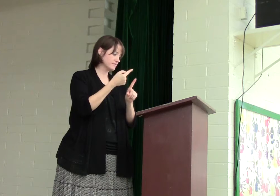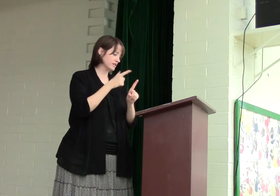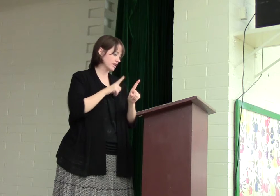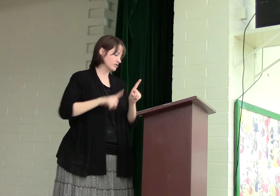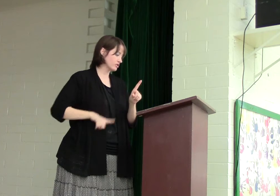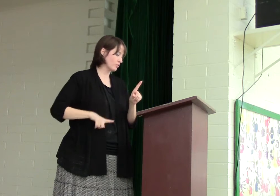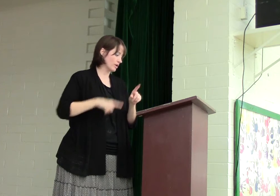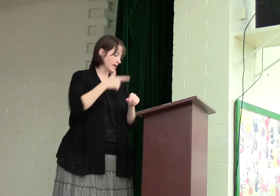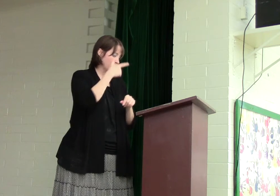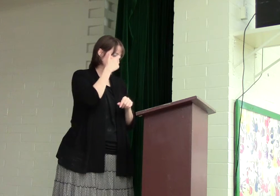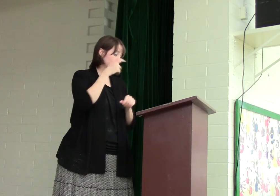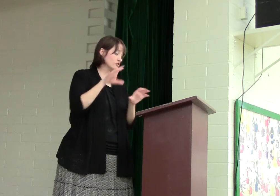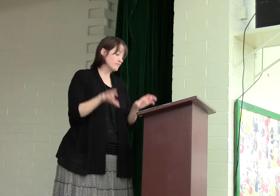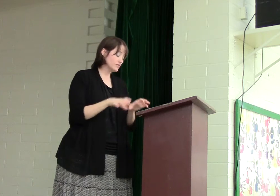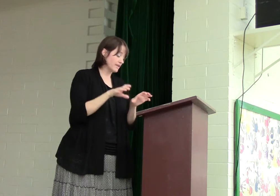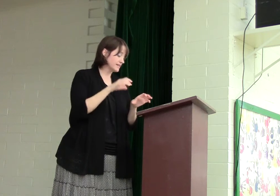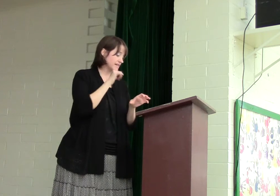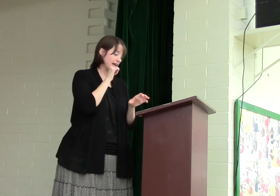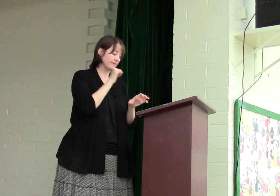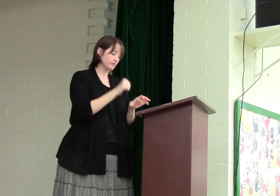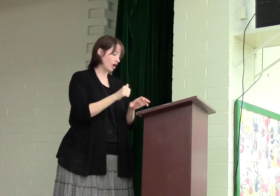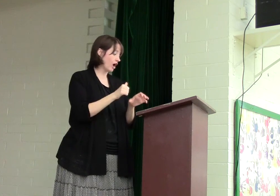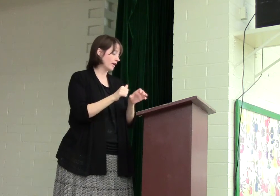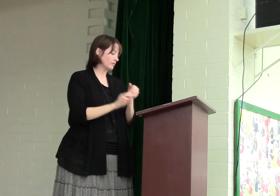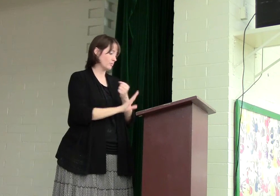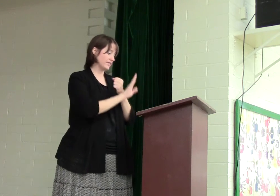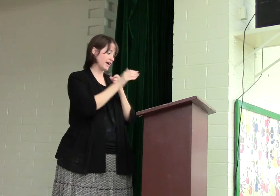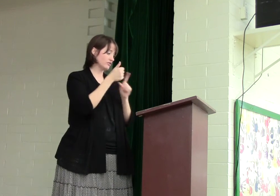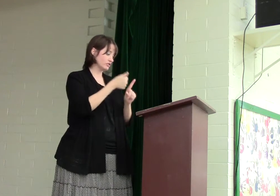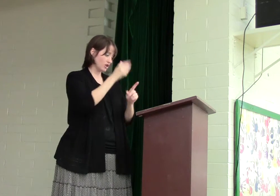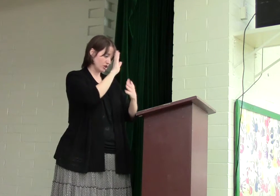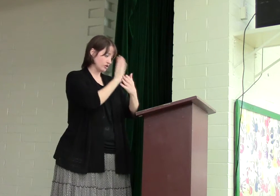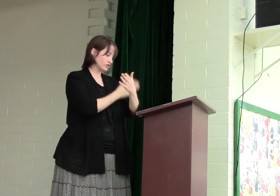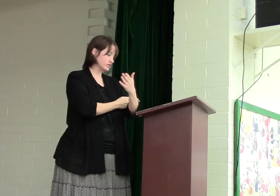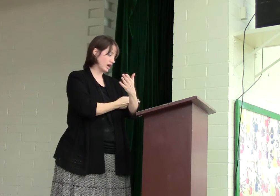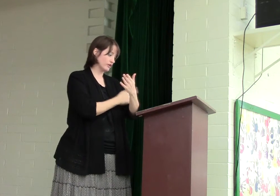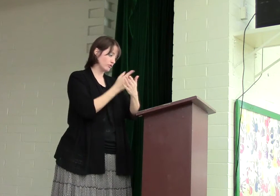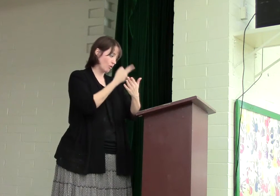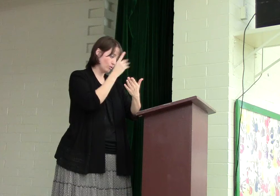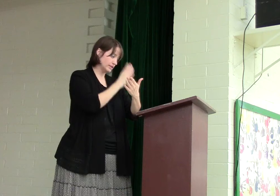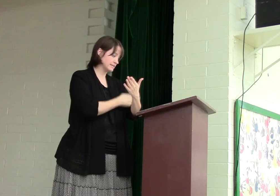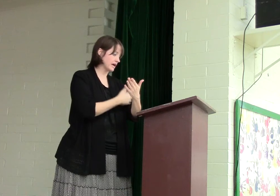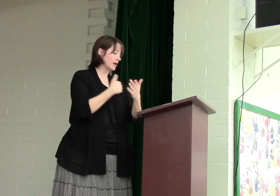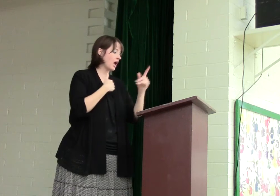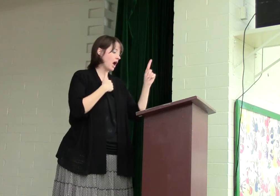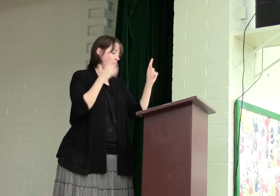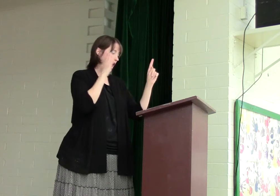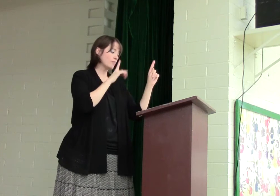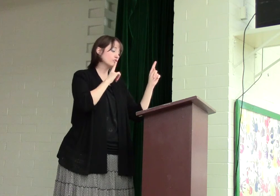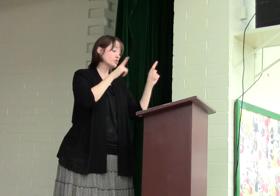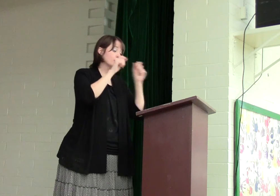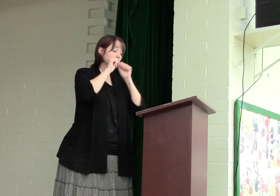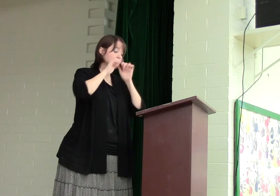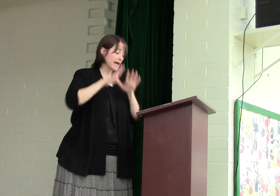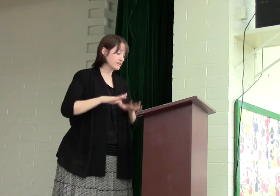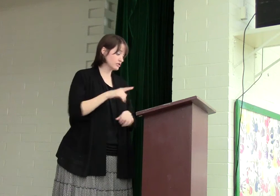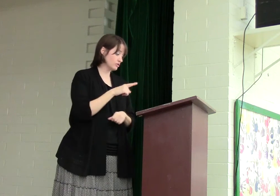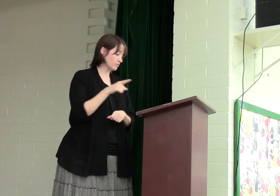declares the Lord, because you have done this and have not withheld your son, your only son. I will surely bless you